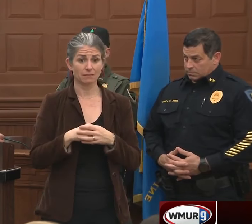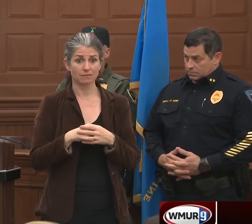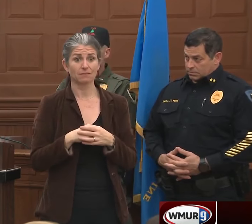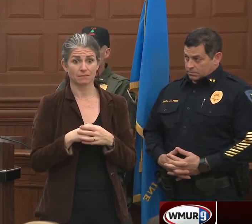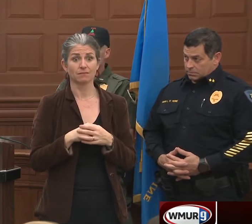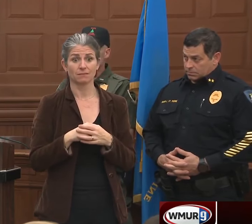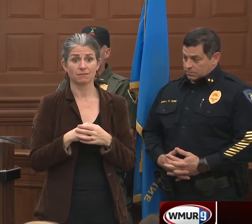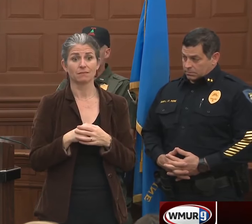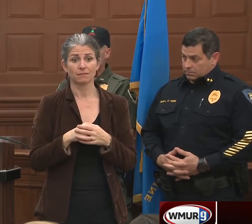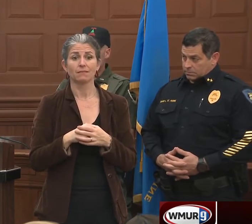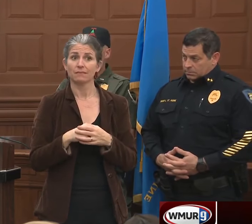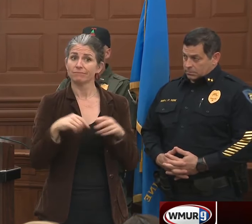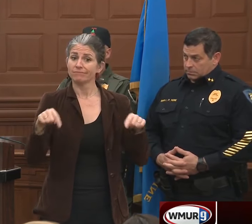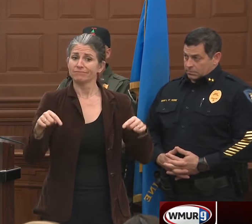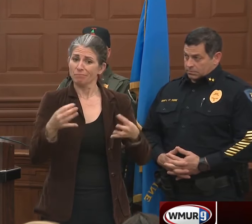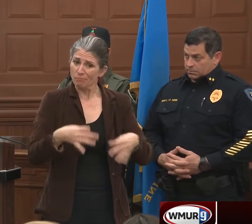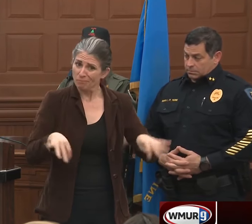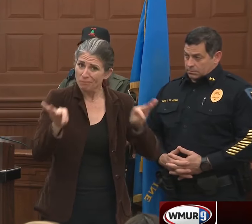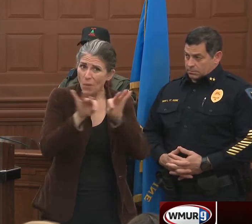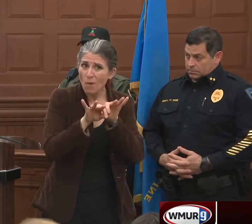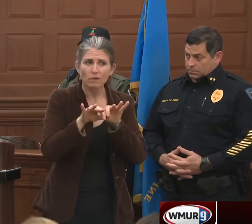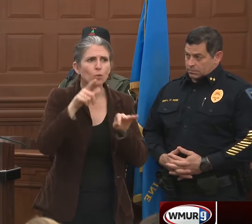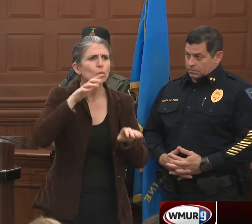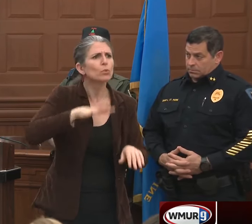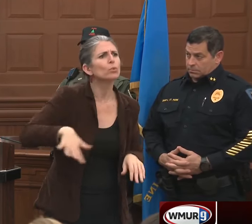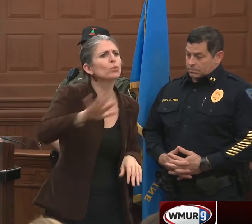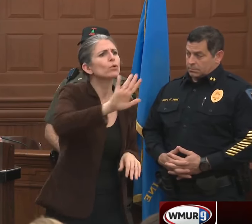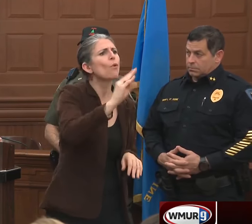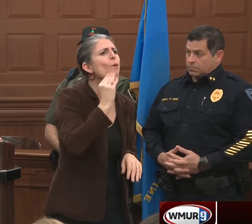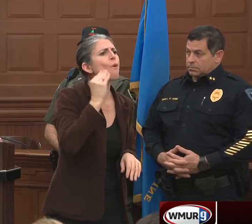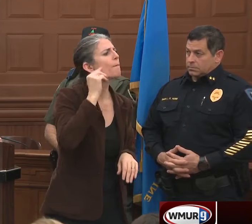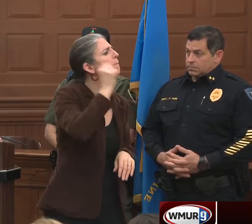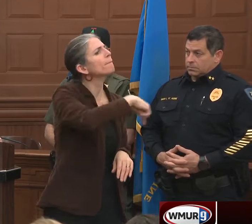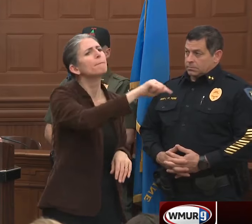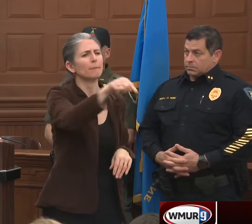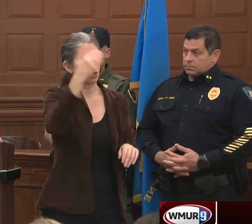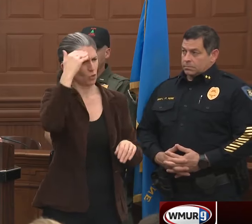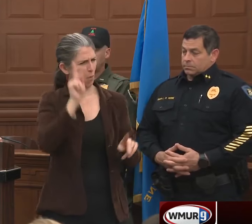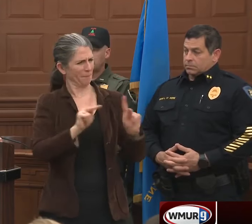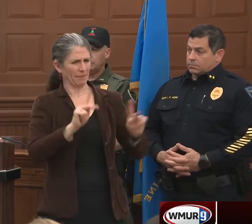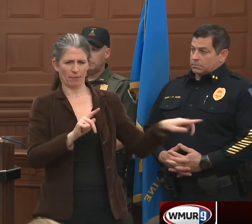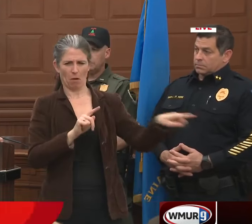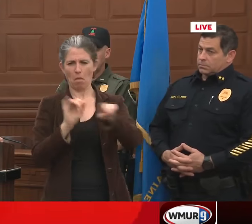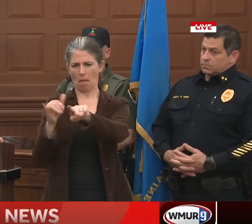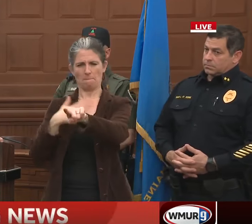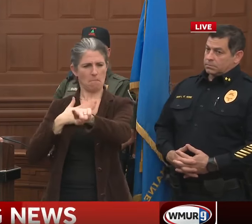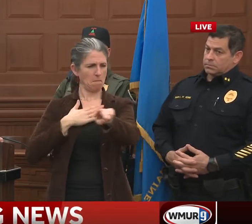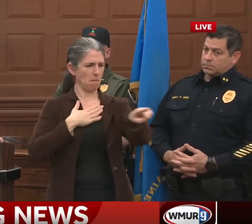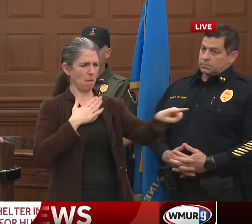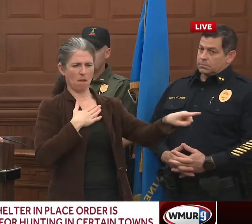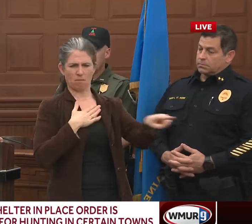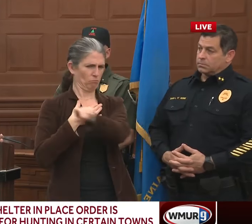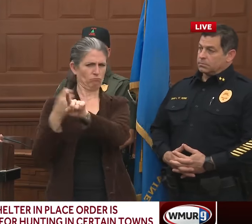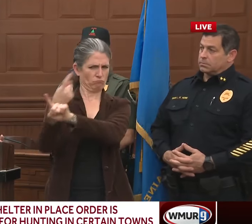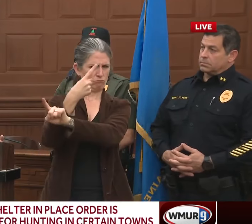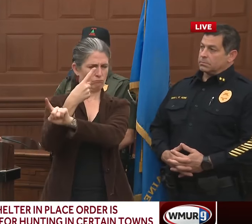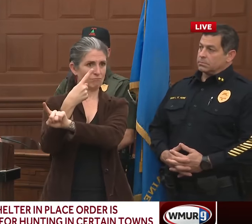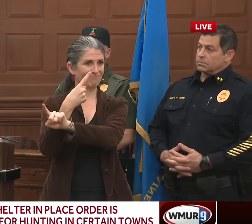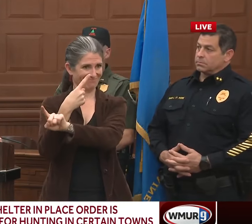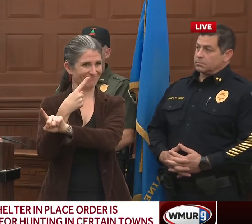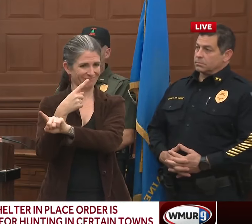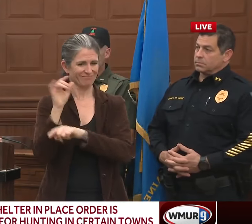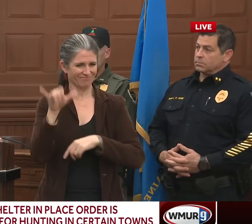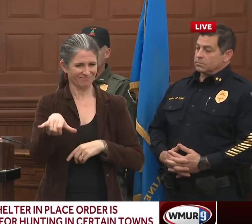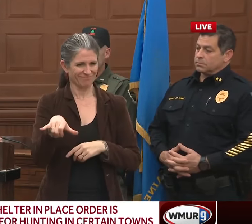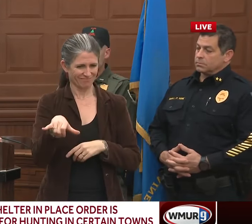you live in neighborhoods, right? That you live there, you're comfortable with that. That deal, that car is wrong coming down my driveway at this particular time of the day. What is going